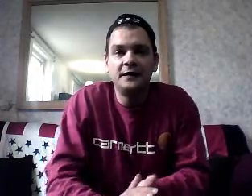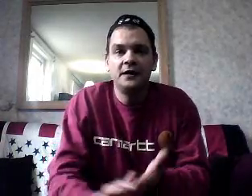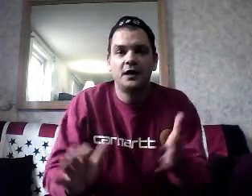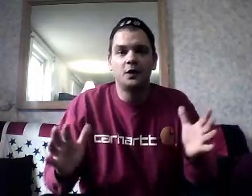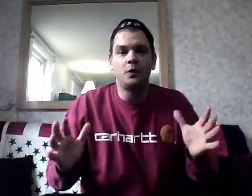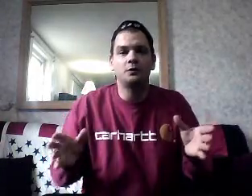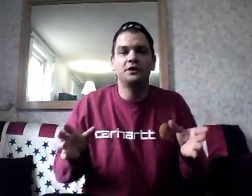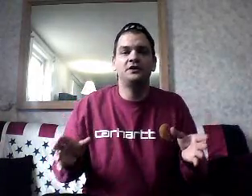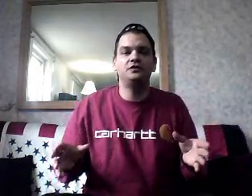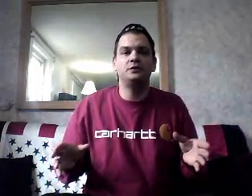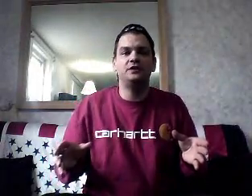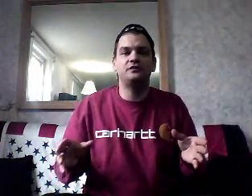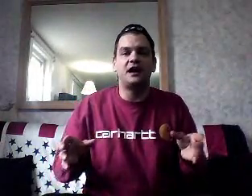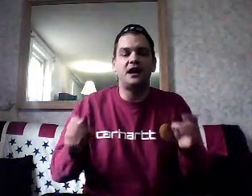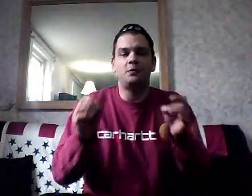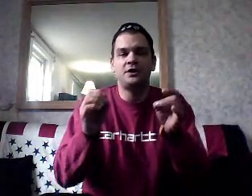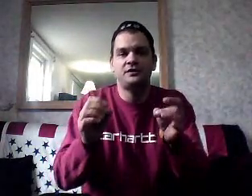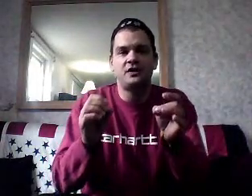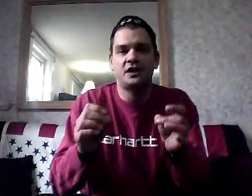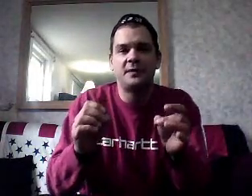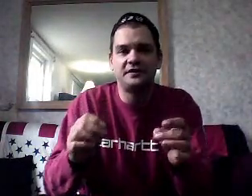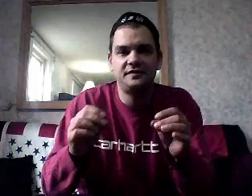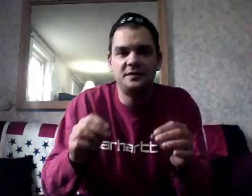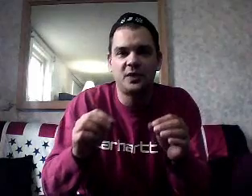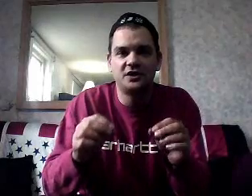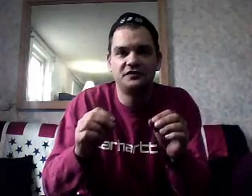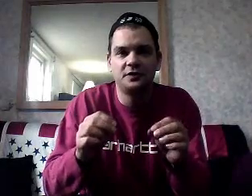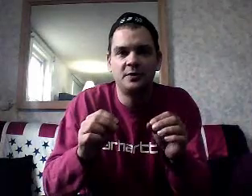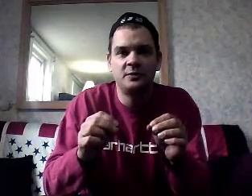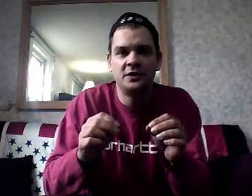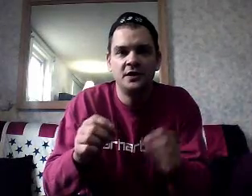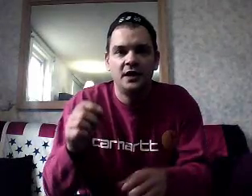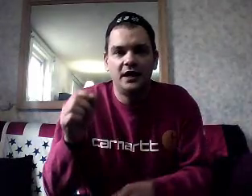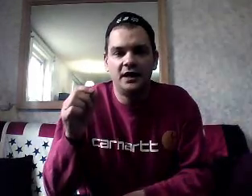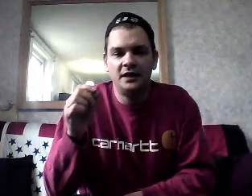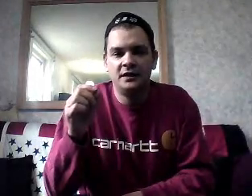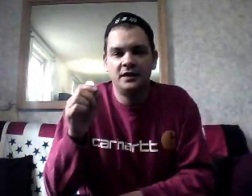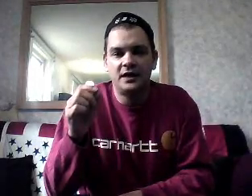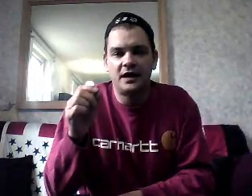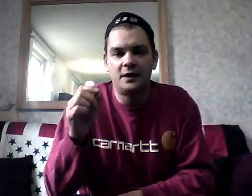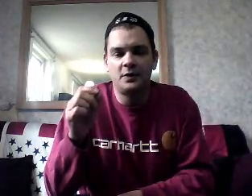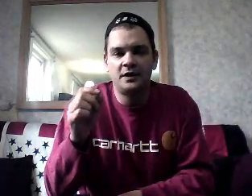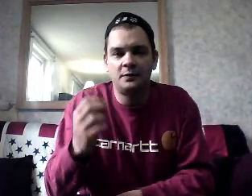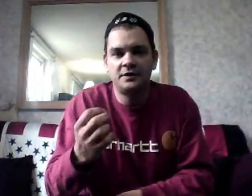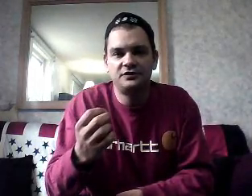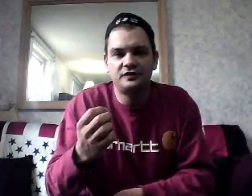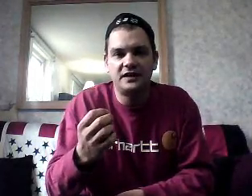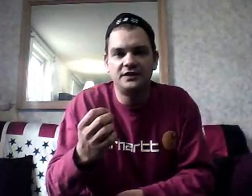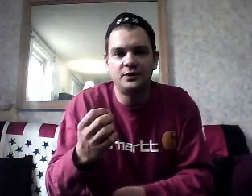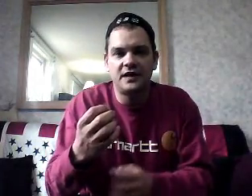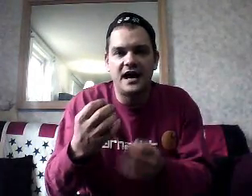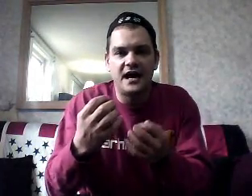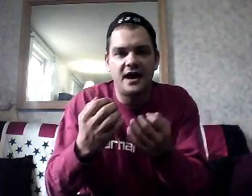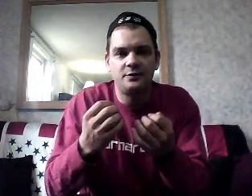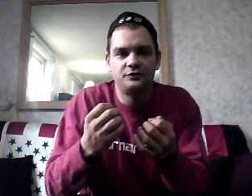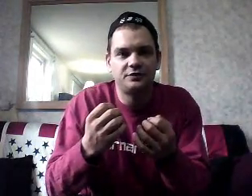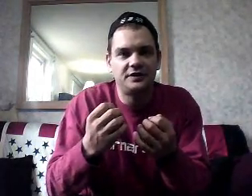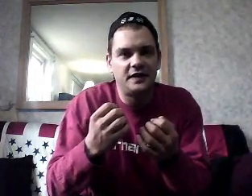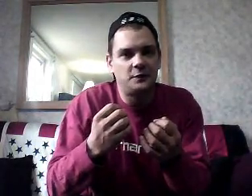anyway, what we're going to do is, I wanted to talk about the Tea Party for a moment, and I want to just let you know that I was really, like,